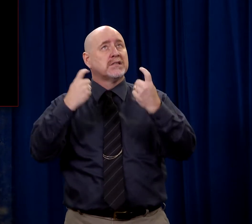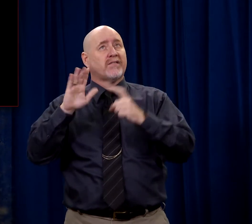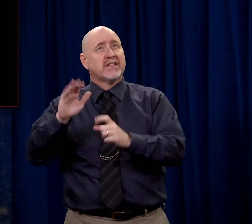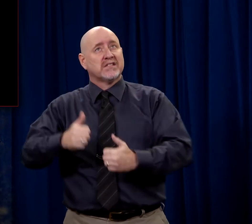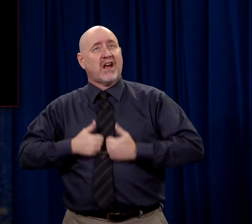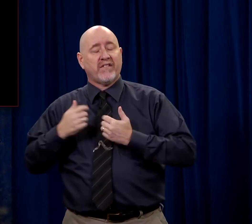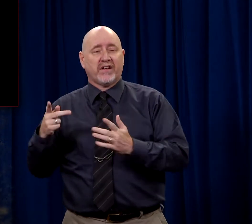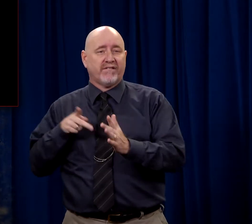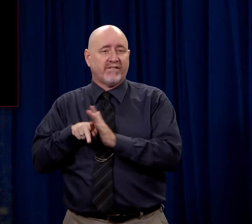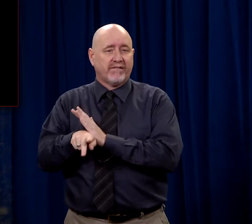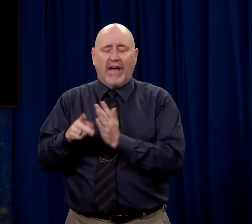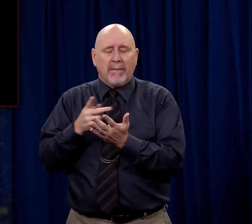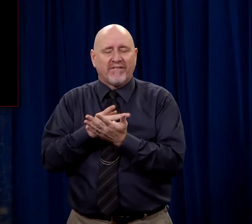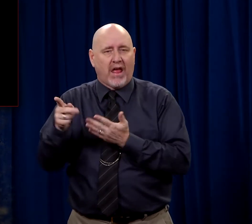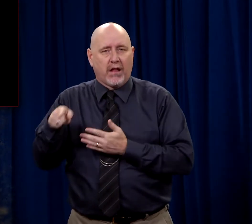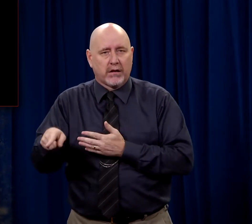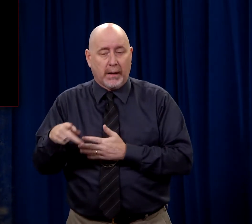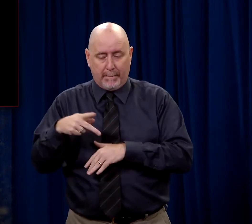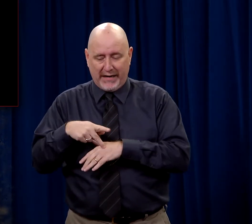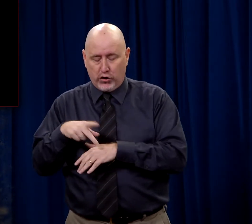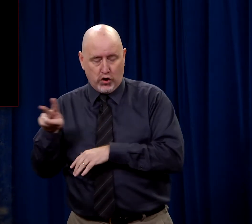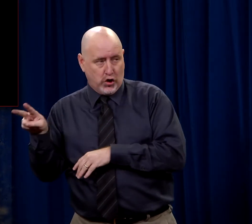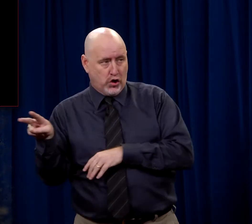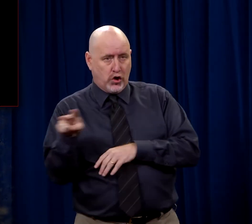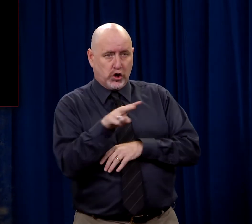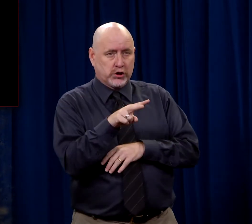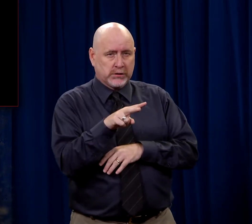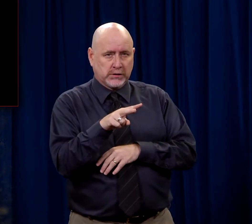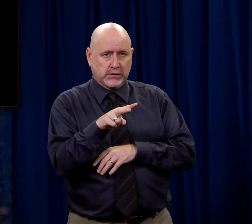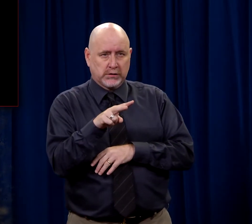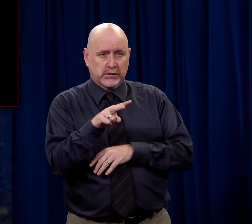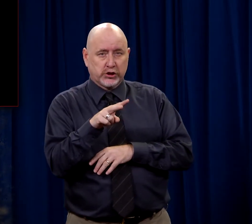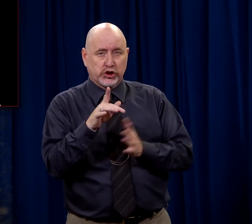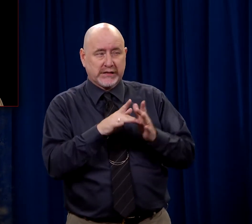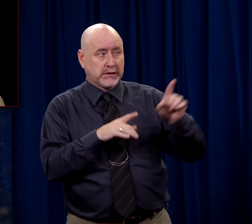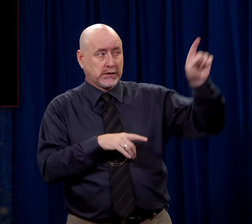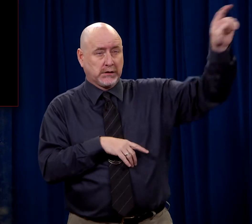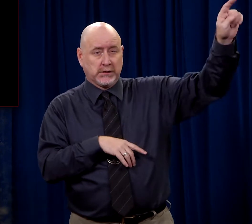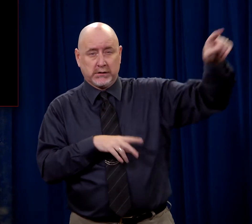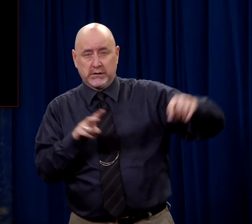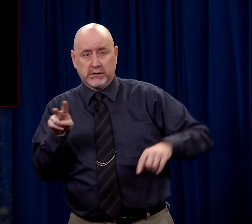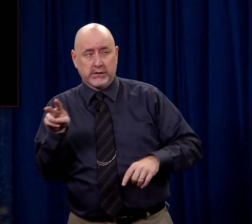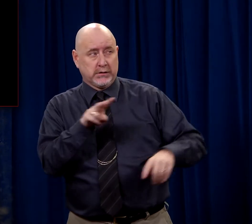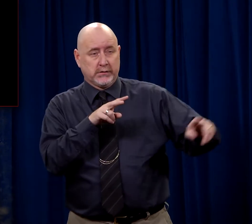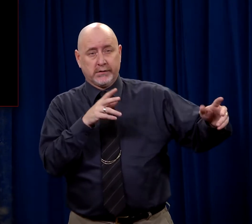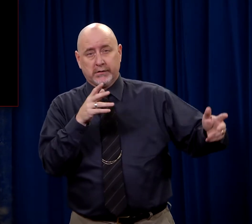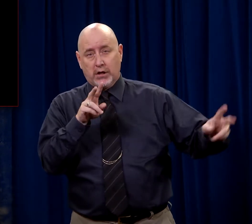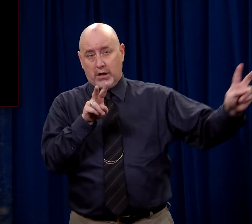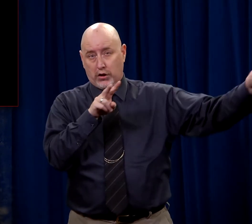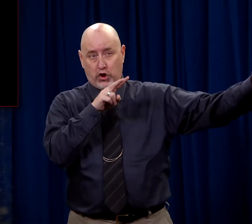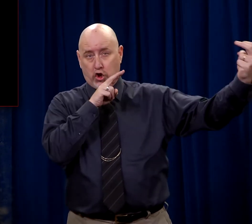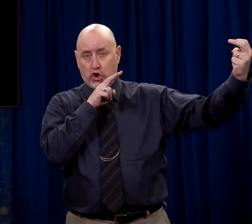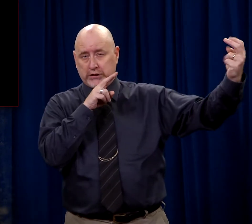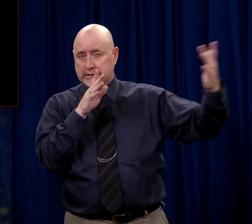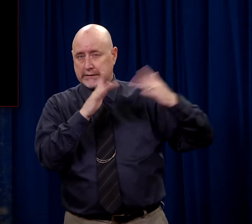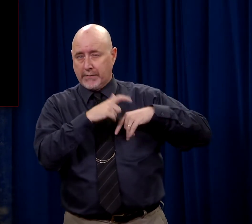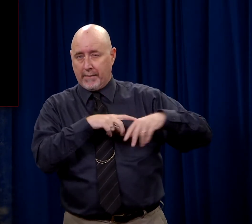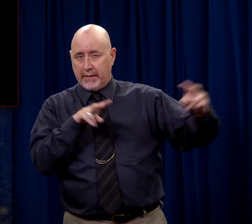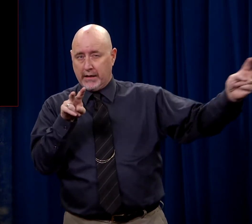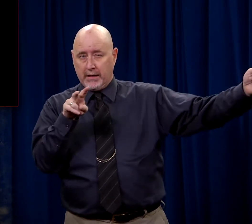he failed it. And Peter looks. His eyes glance over to where Jesus is and Jesus looks at him at the same